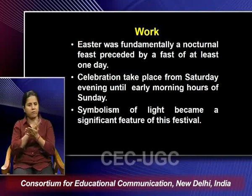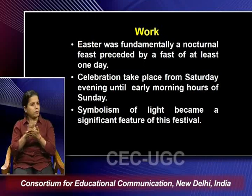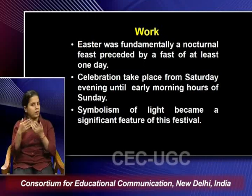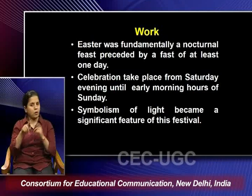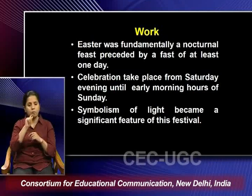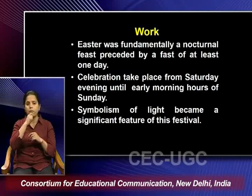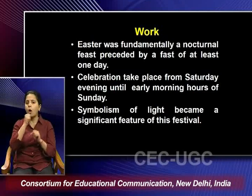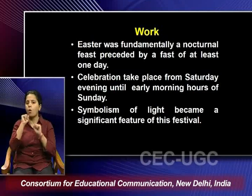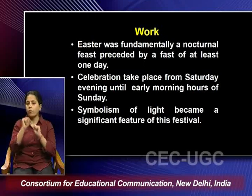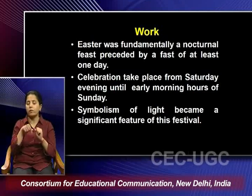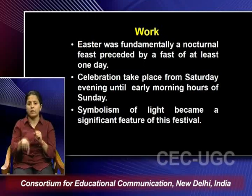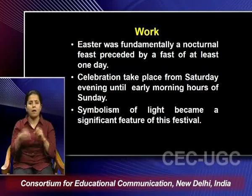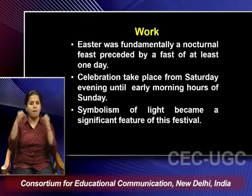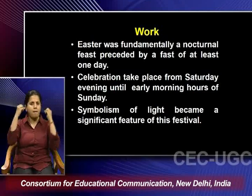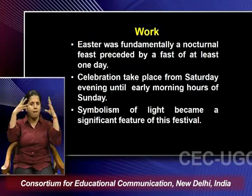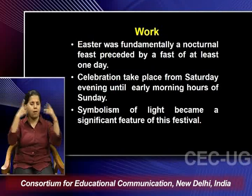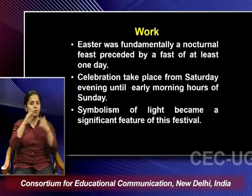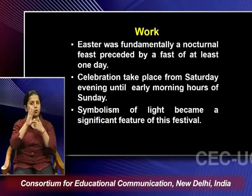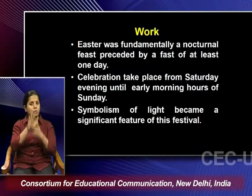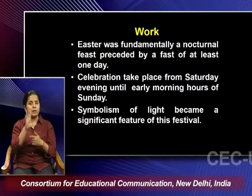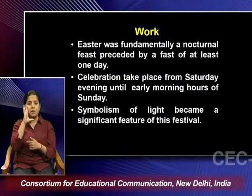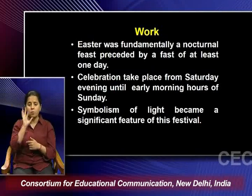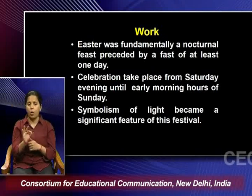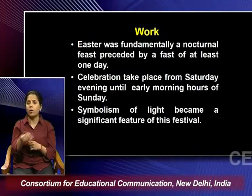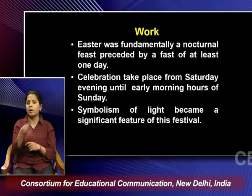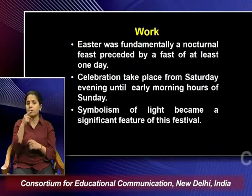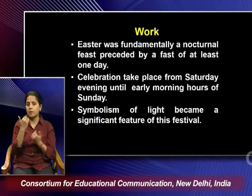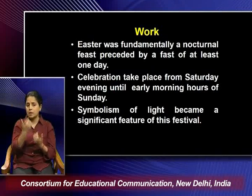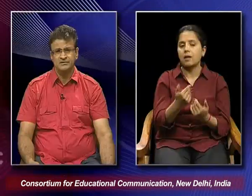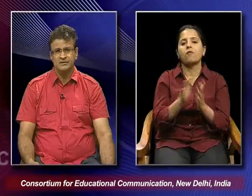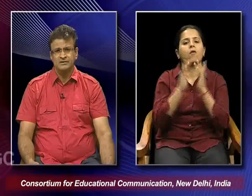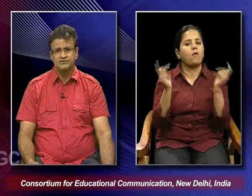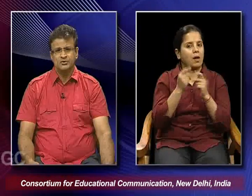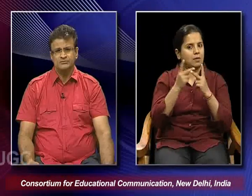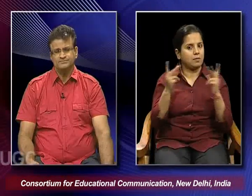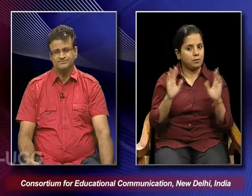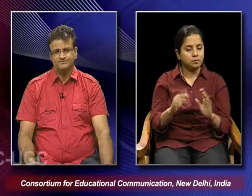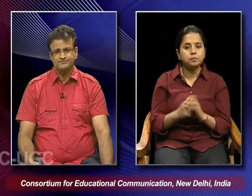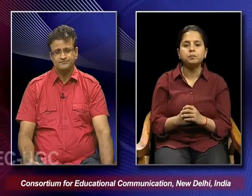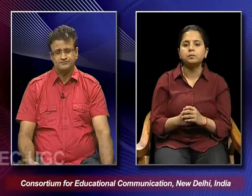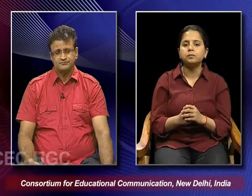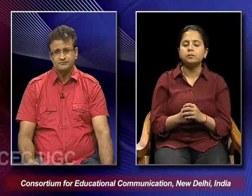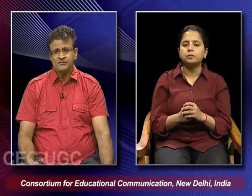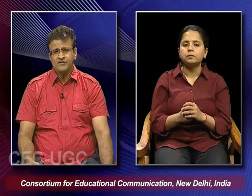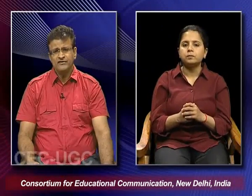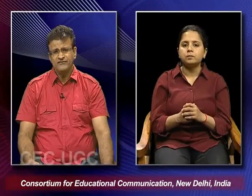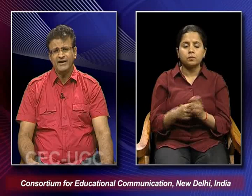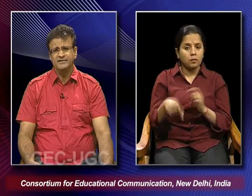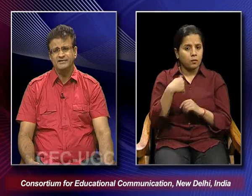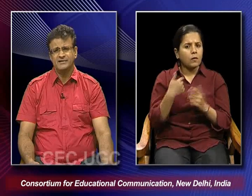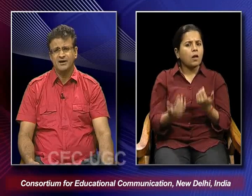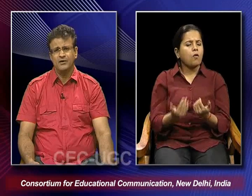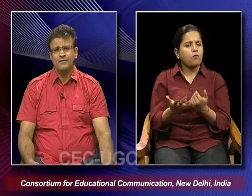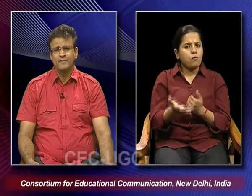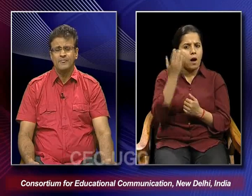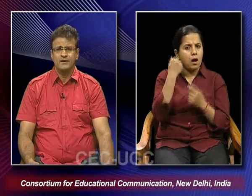kind of symbolism of light it became a significant feature of this particular festival. So we find